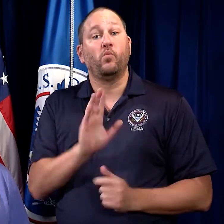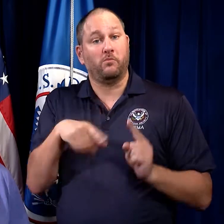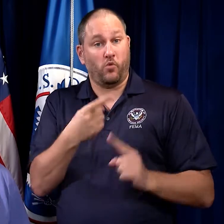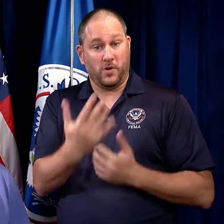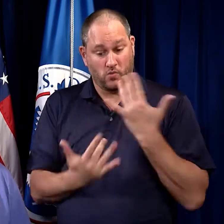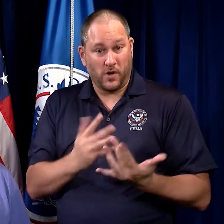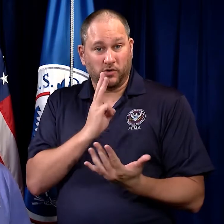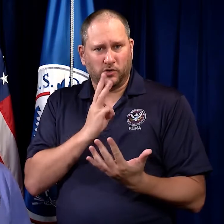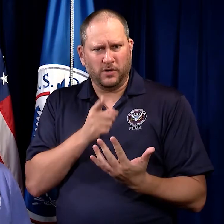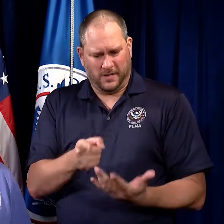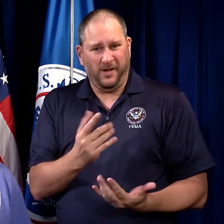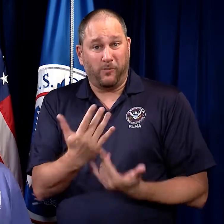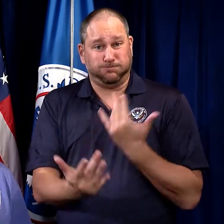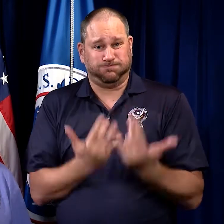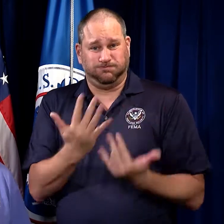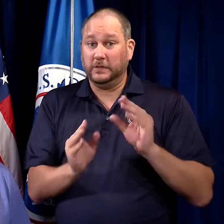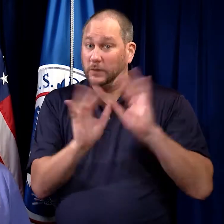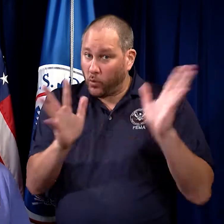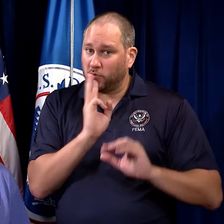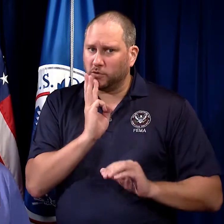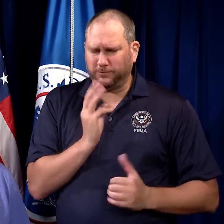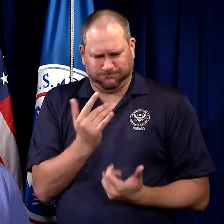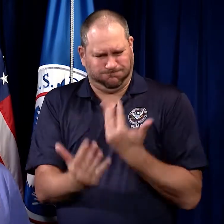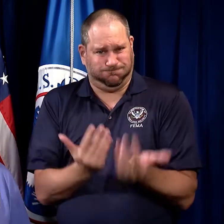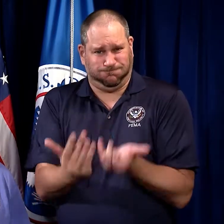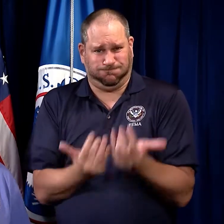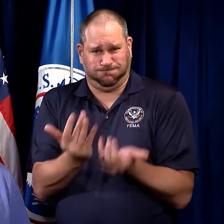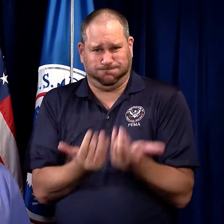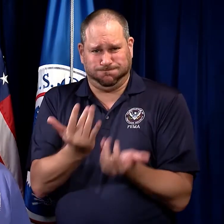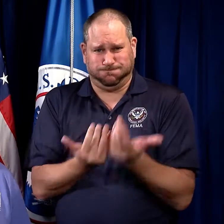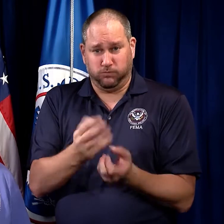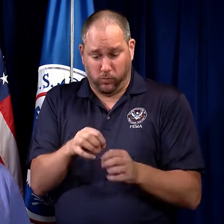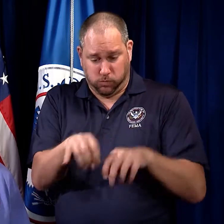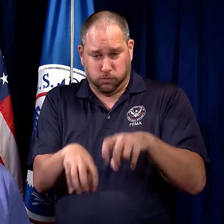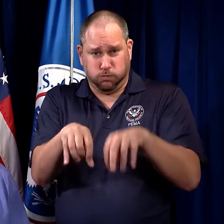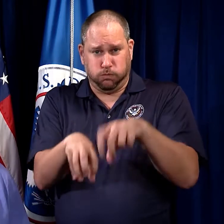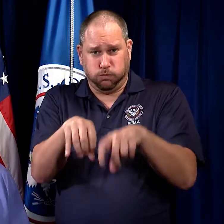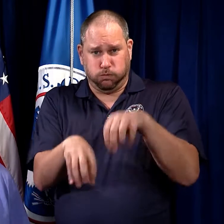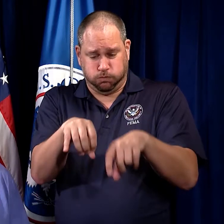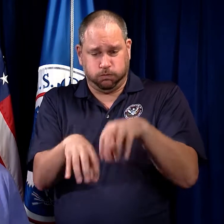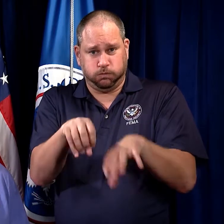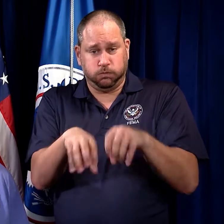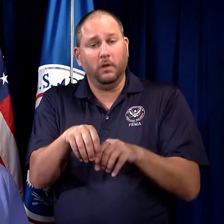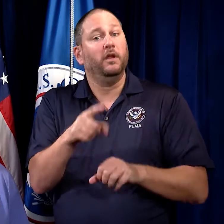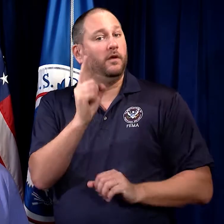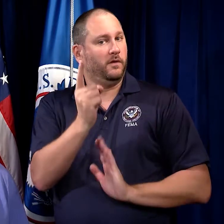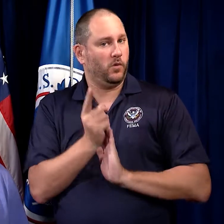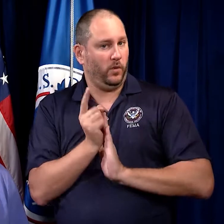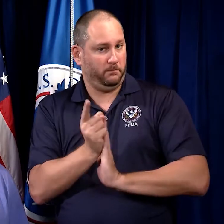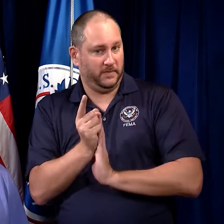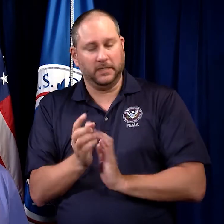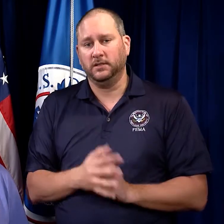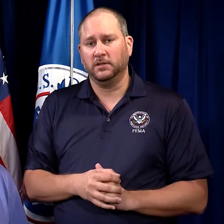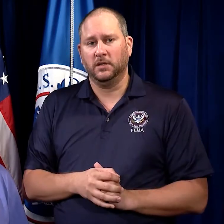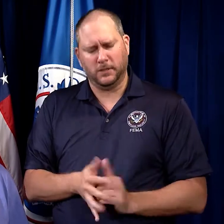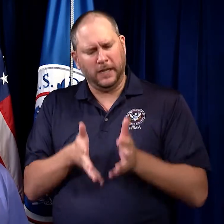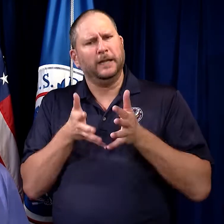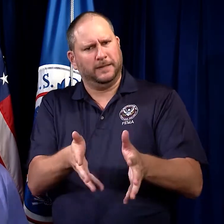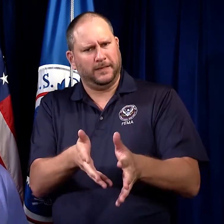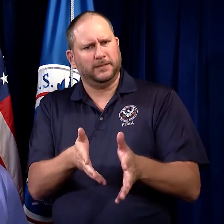boiling water, bring clear water to a rolling boil when water appears to be bubbling for one minute. Let the